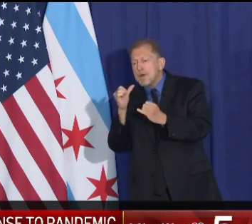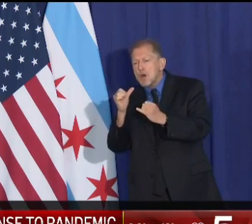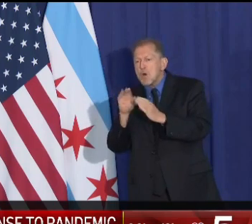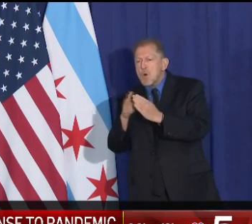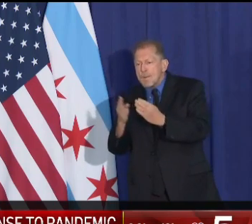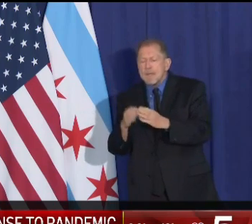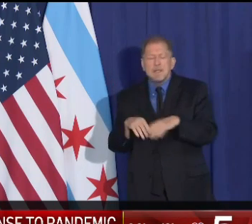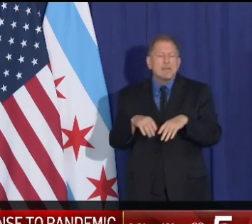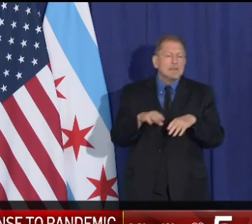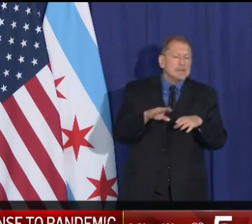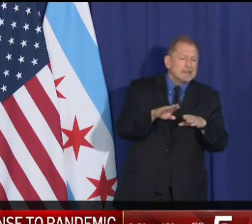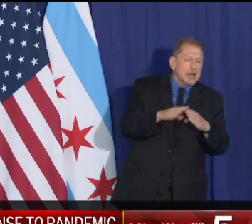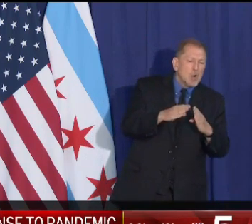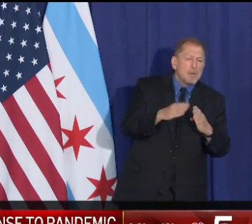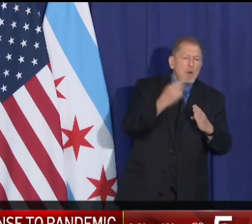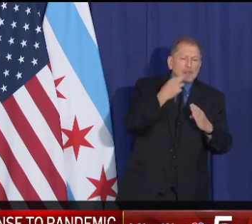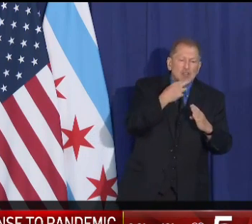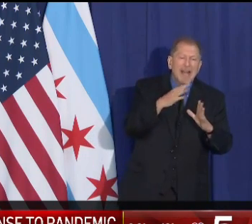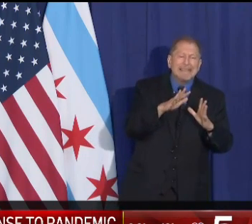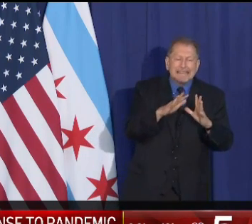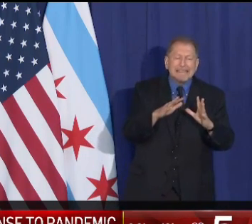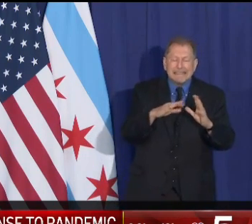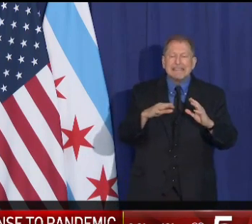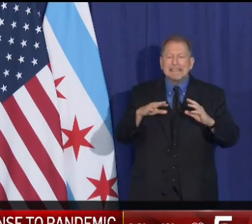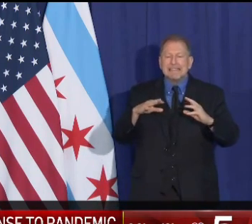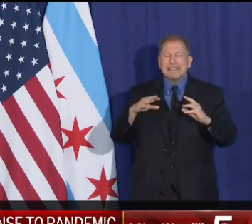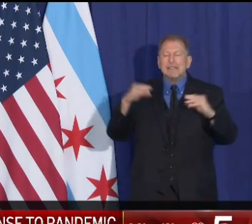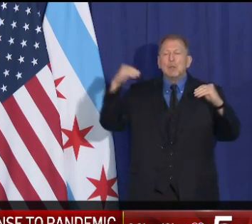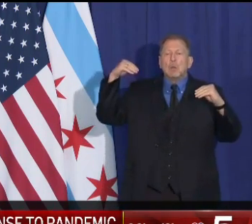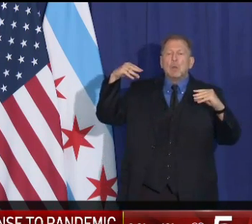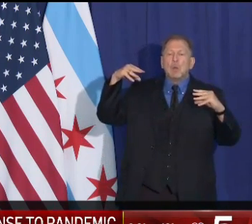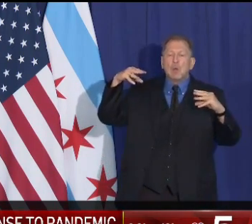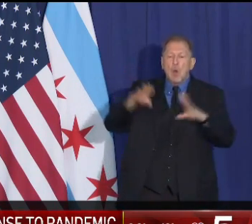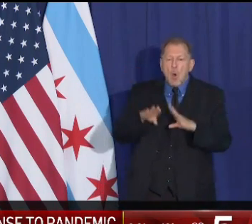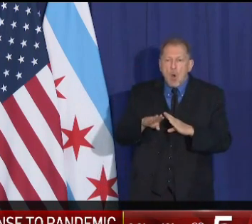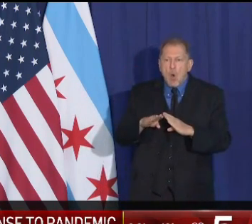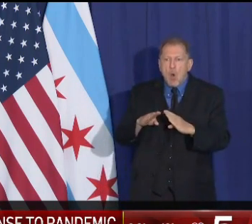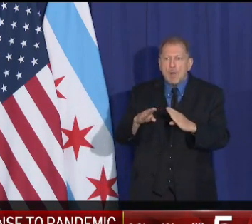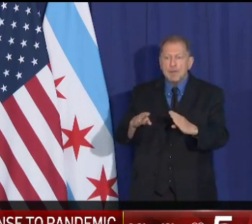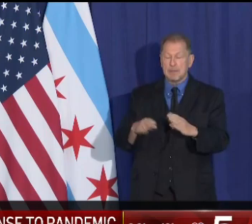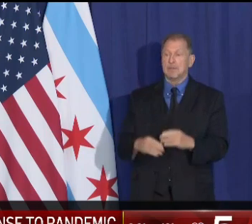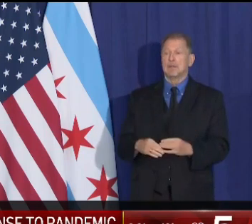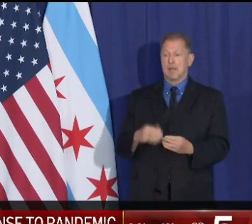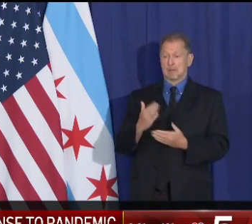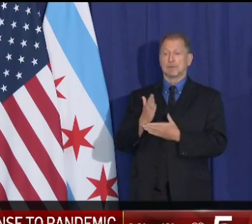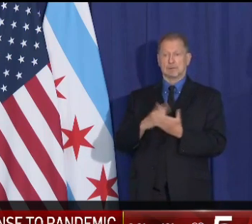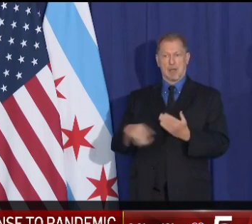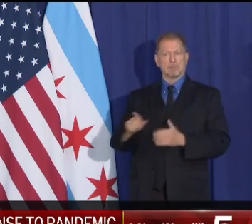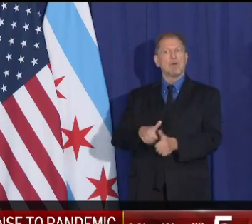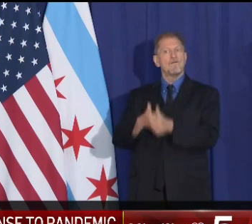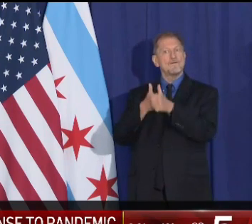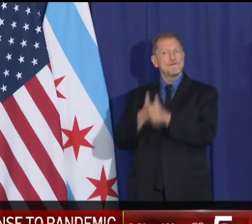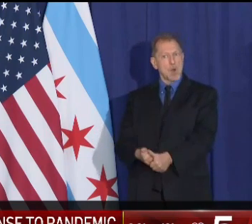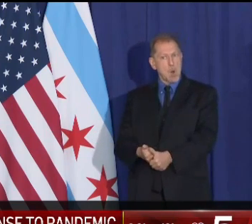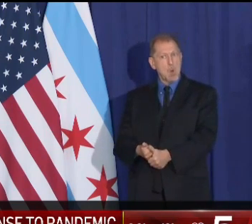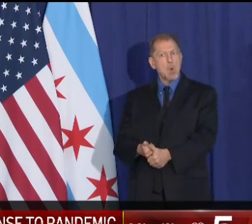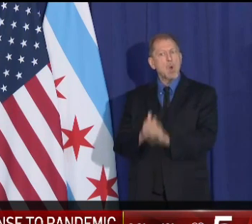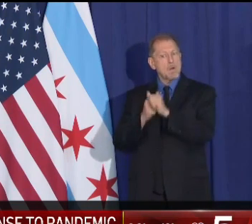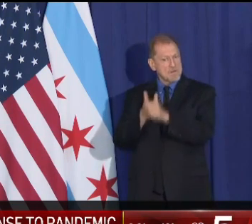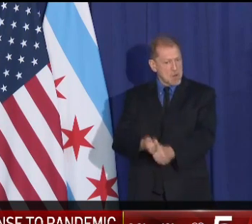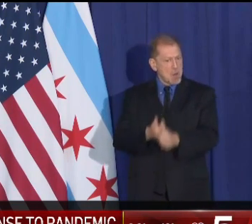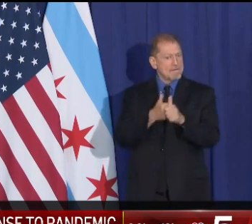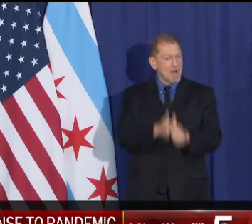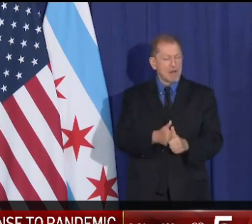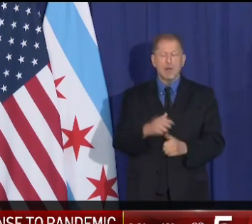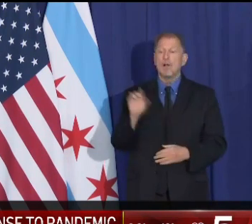not a light switch. And many people have done a terrific job in adhering to the public health guidance.